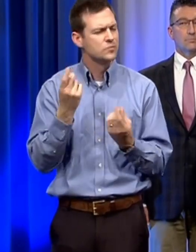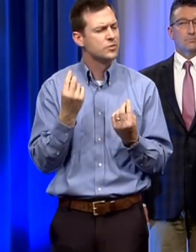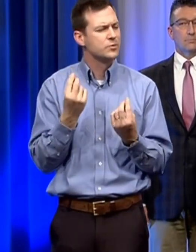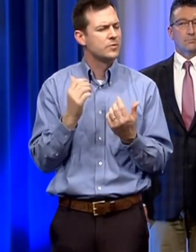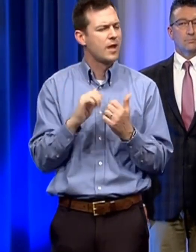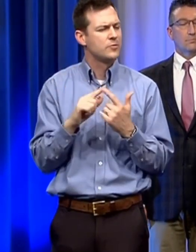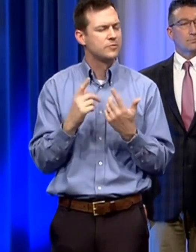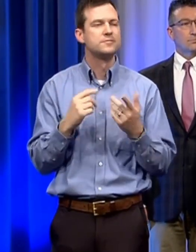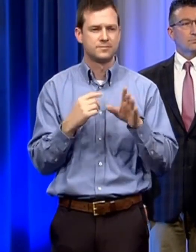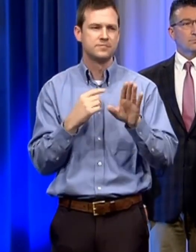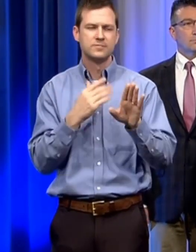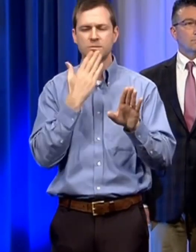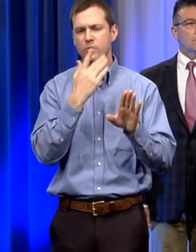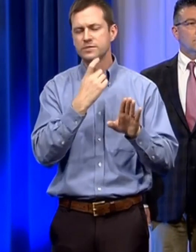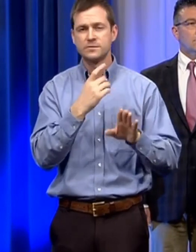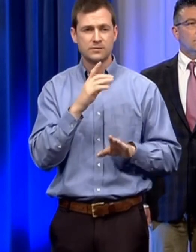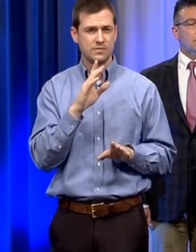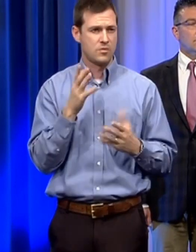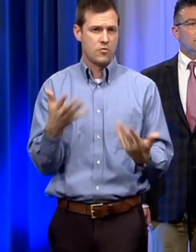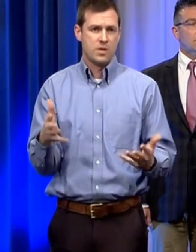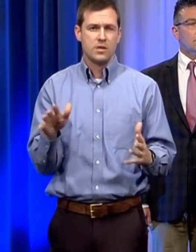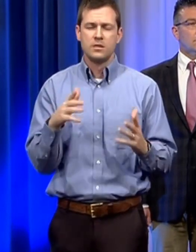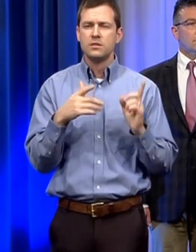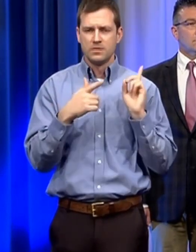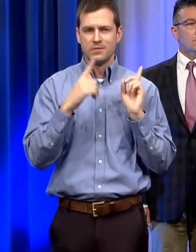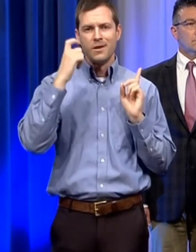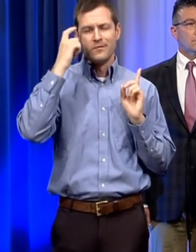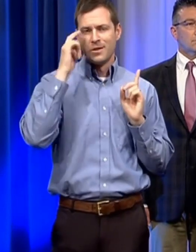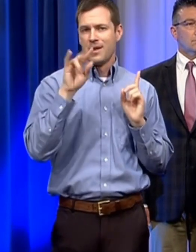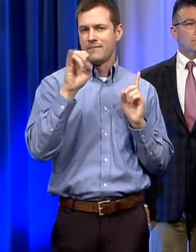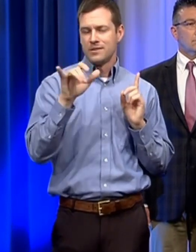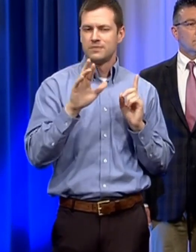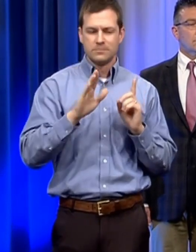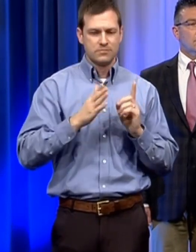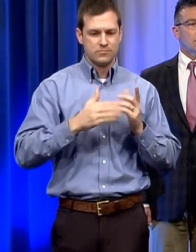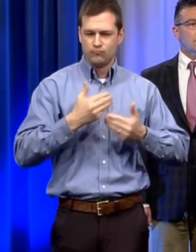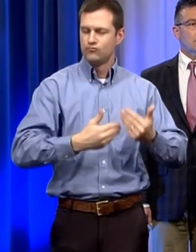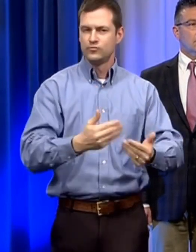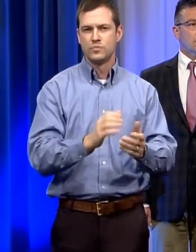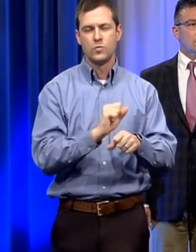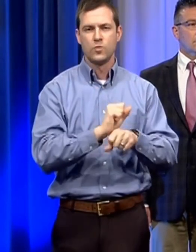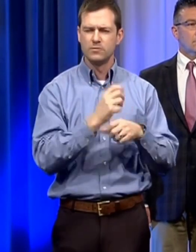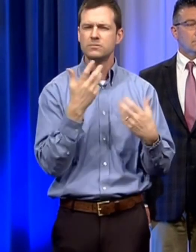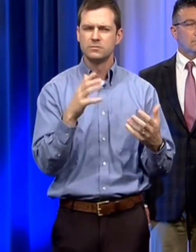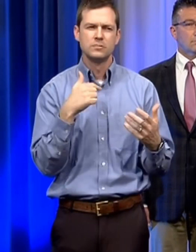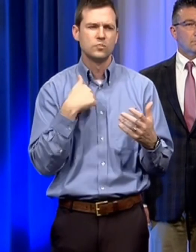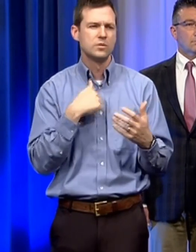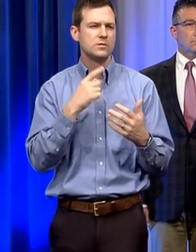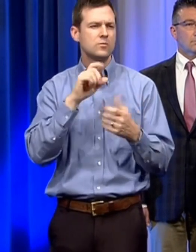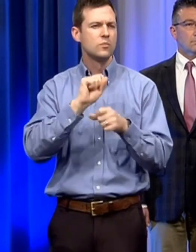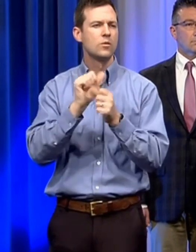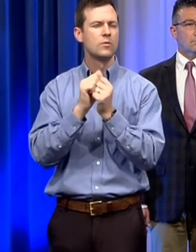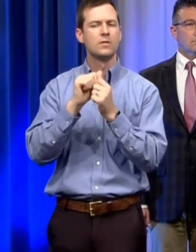question we are already in the process again the governor's been very proactive and so we have already worked with the united states department of